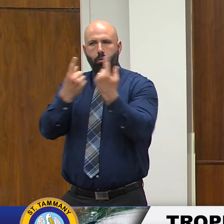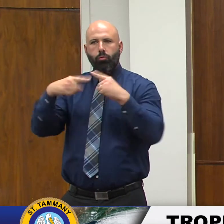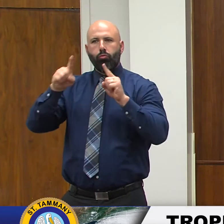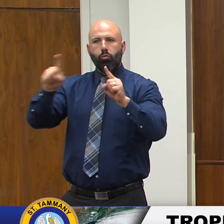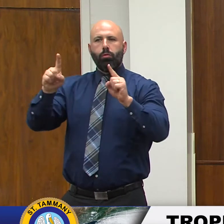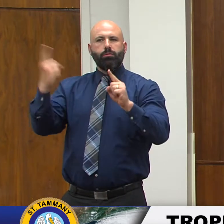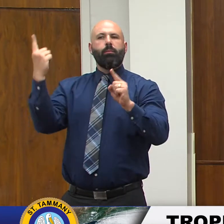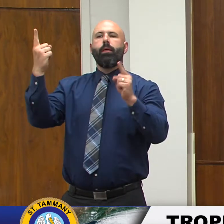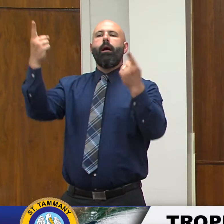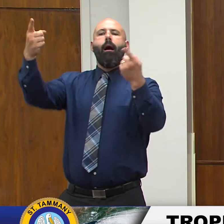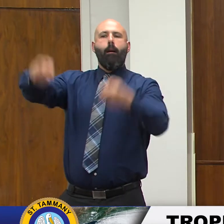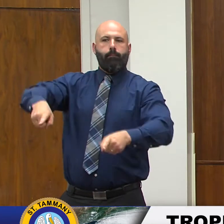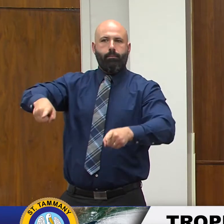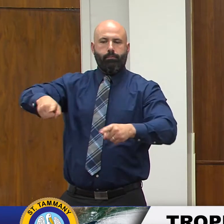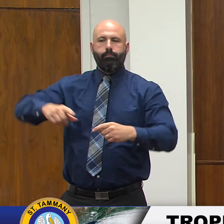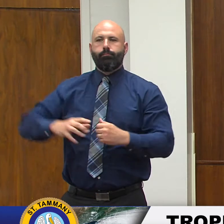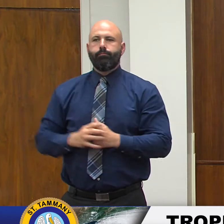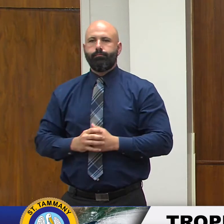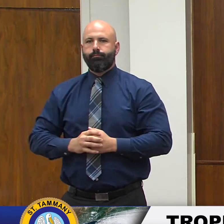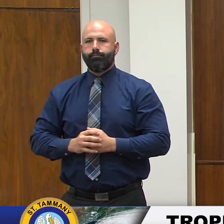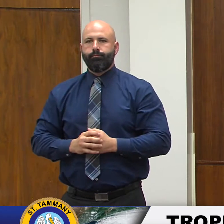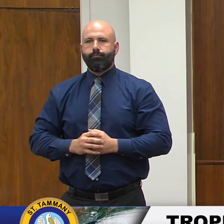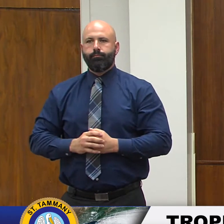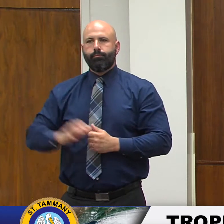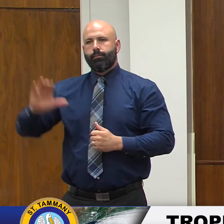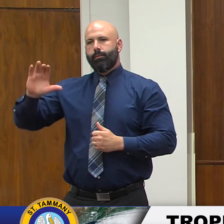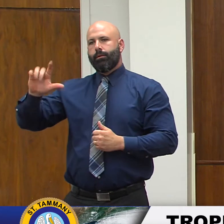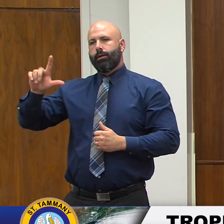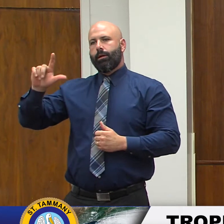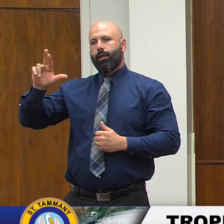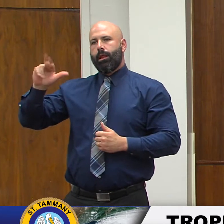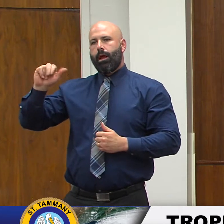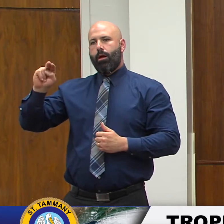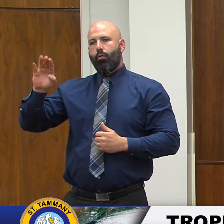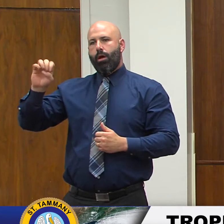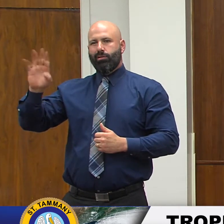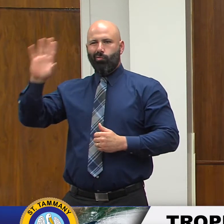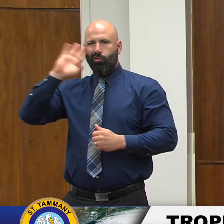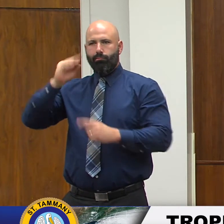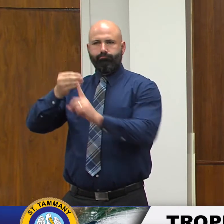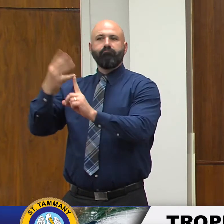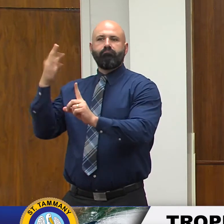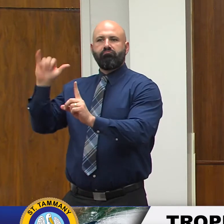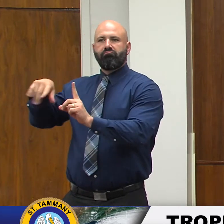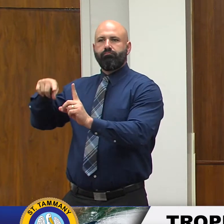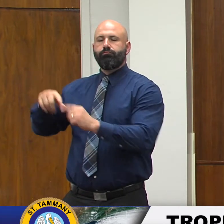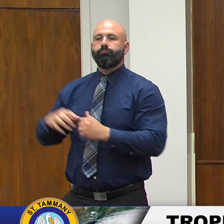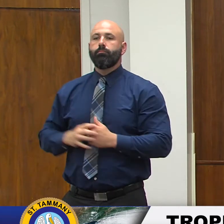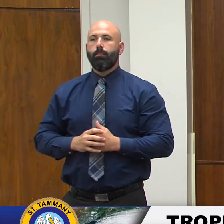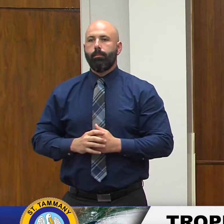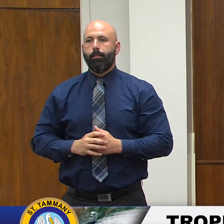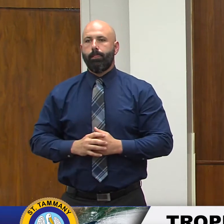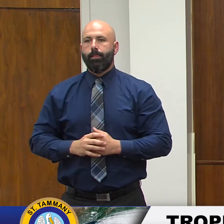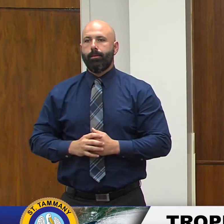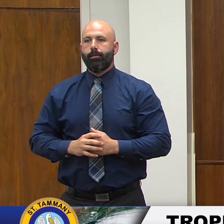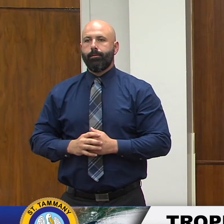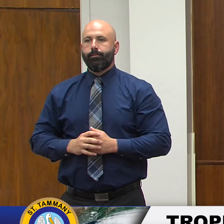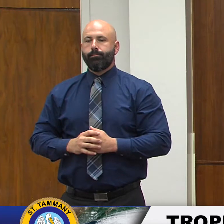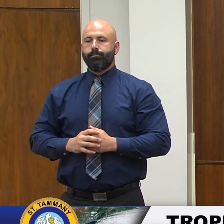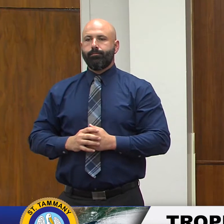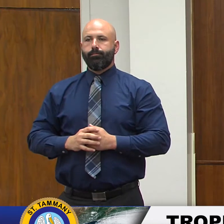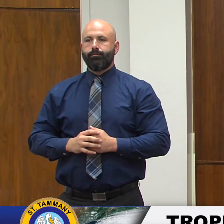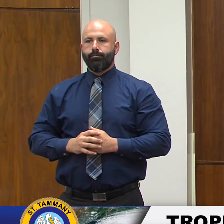an event and Clarence is going to bring us up to date further on that I'd like to say in preparation